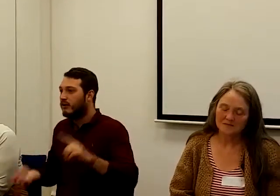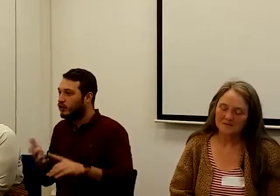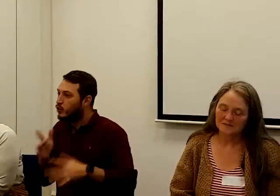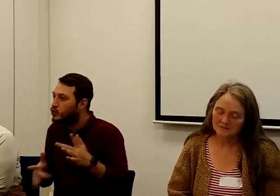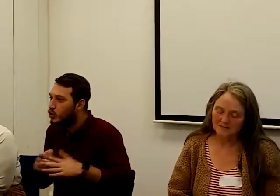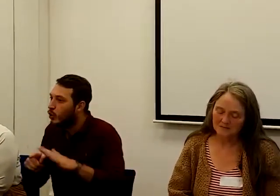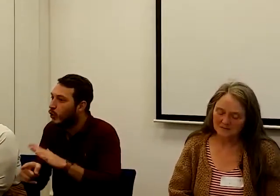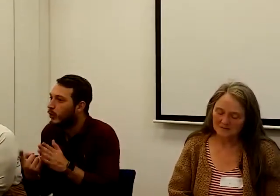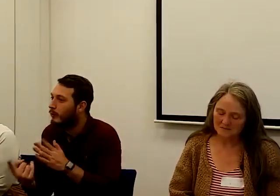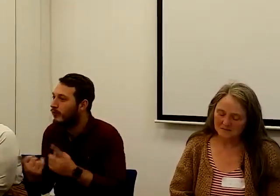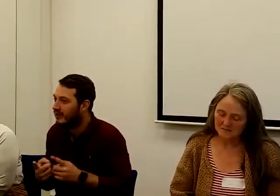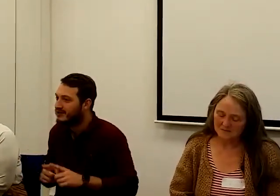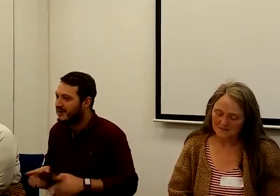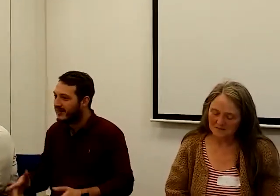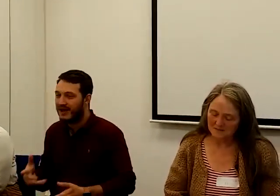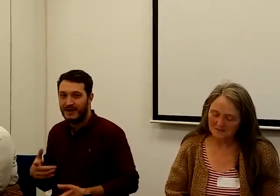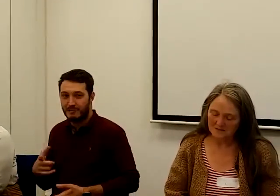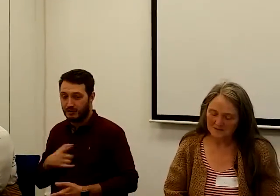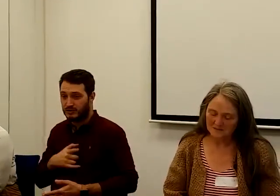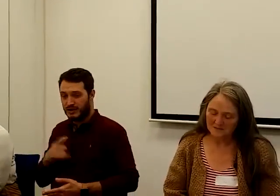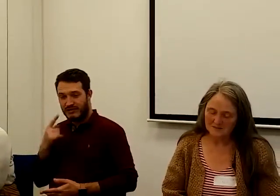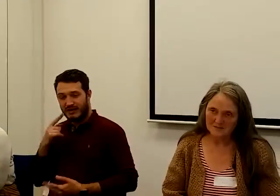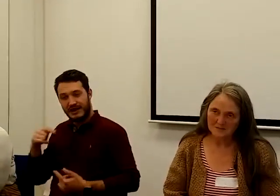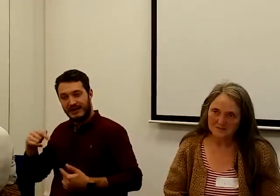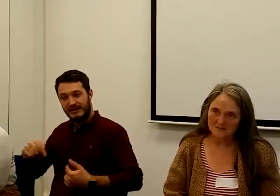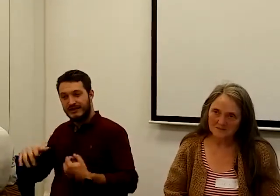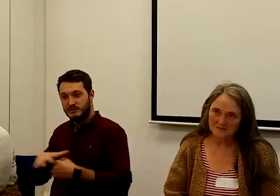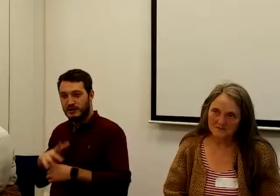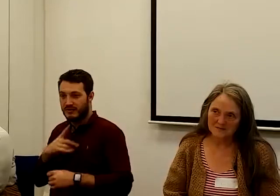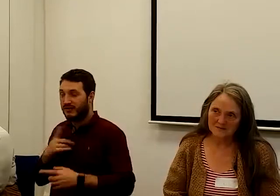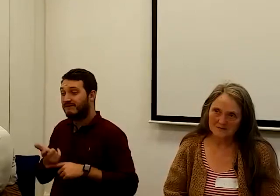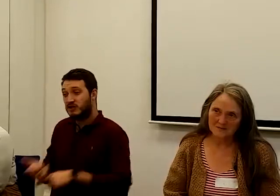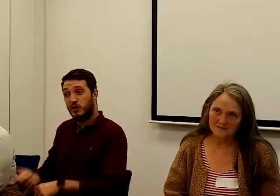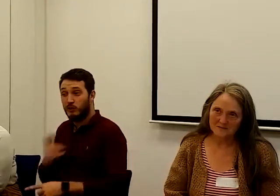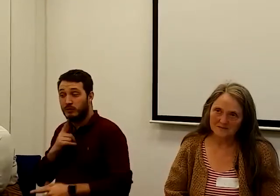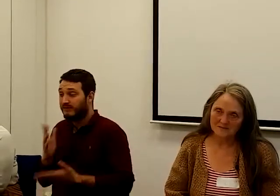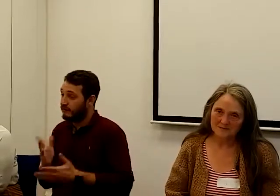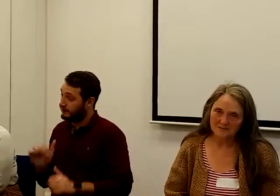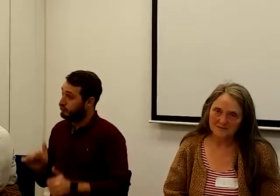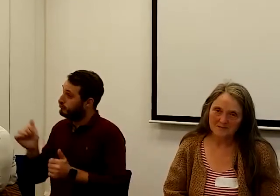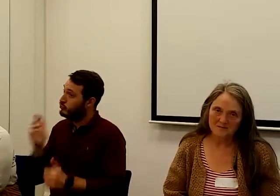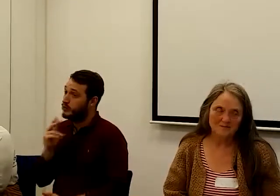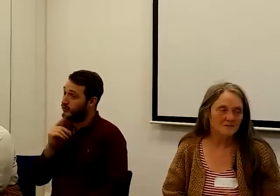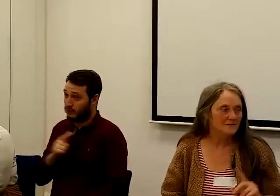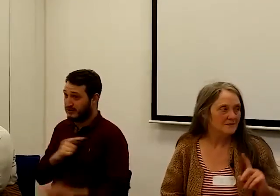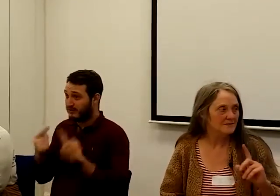useful in this case. Yeah. So just get the information out there. Yeah.